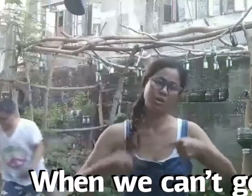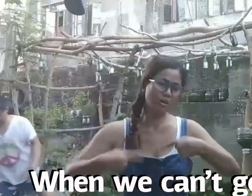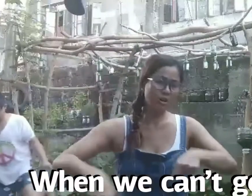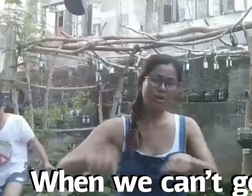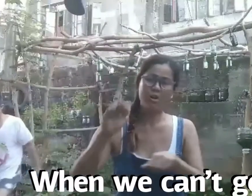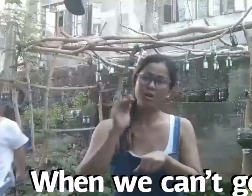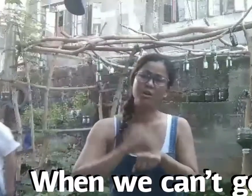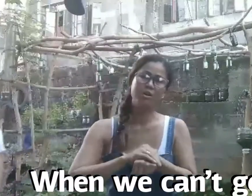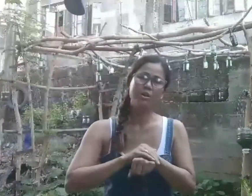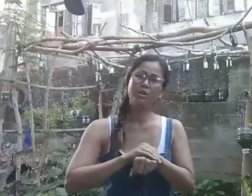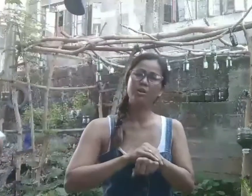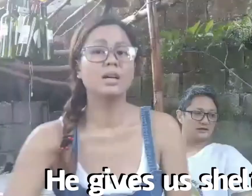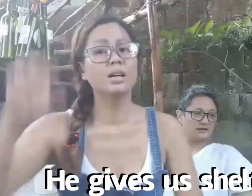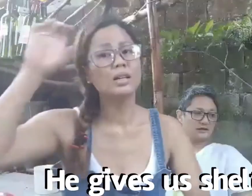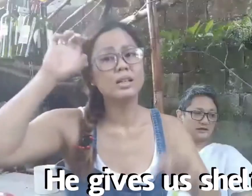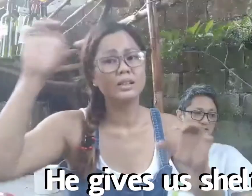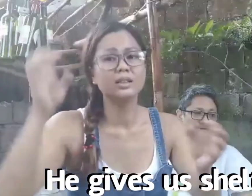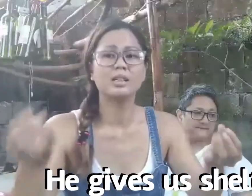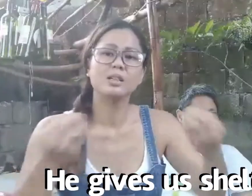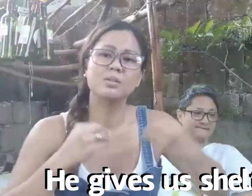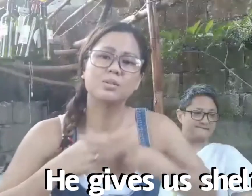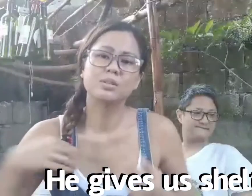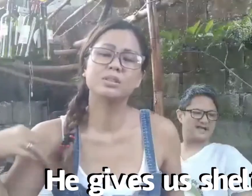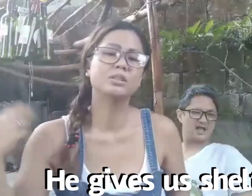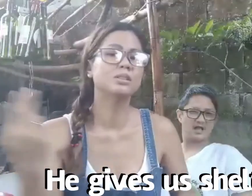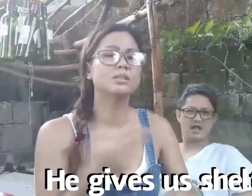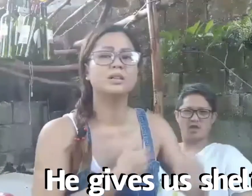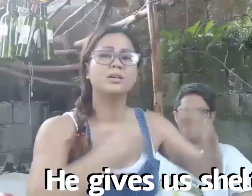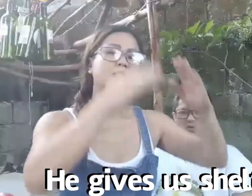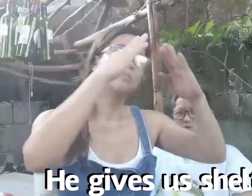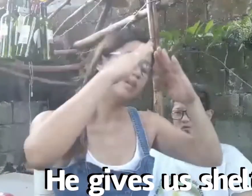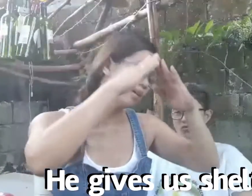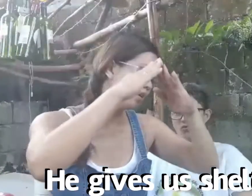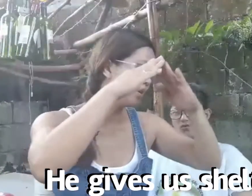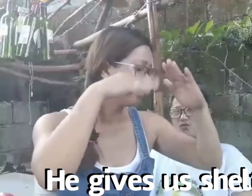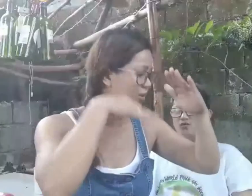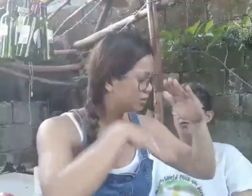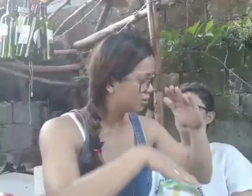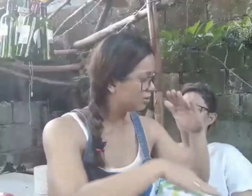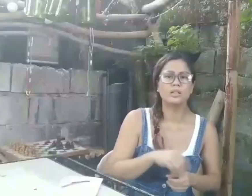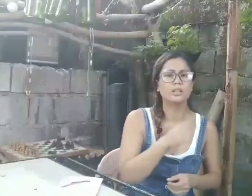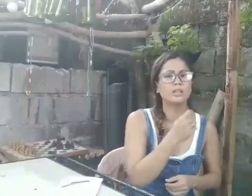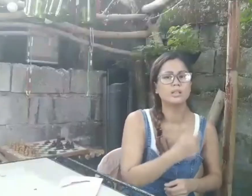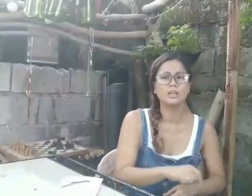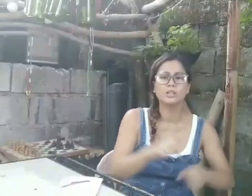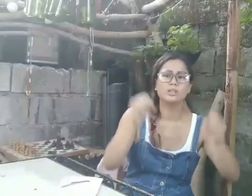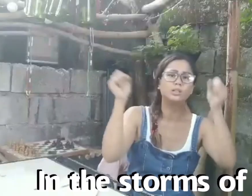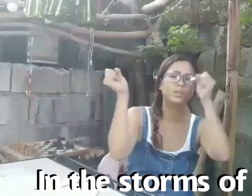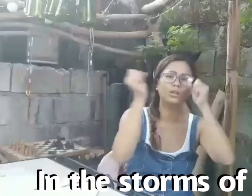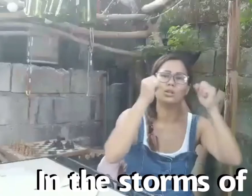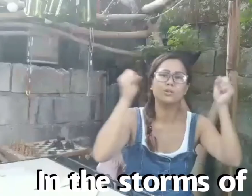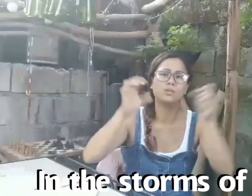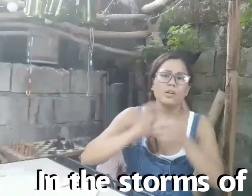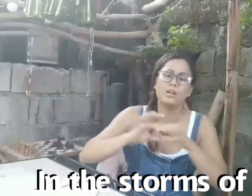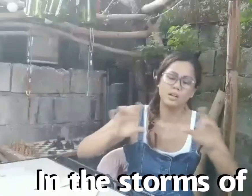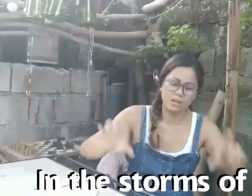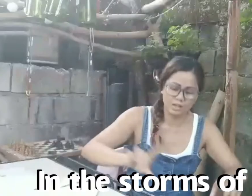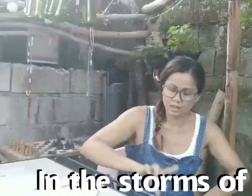go on He gives us shelter in the storms of